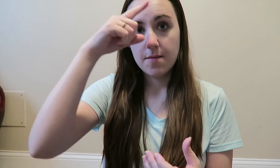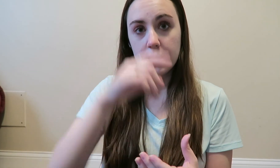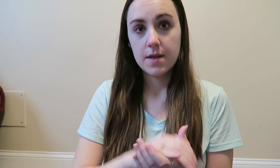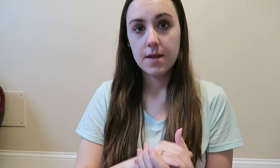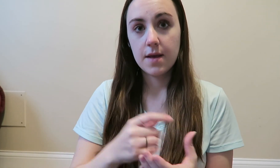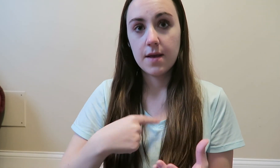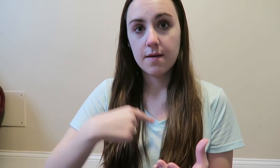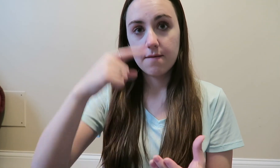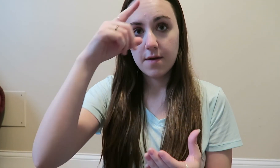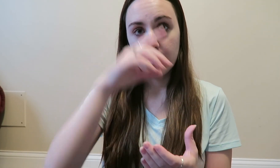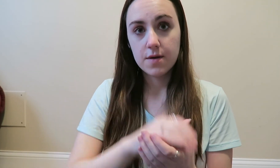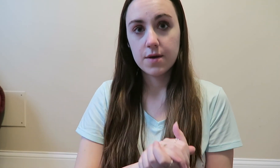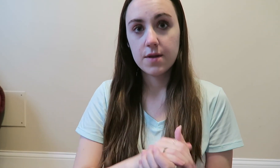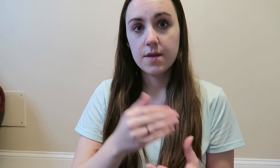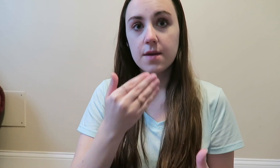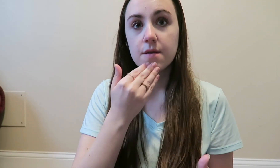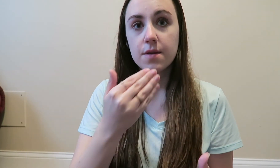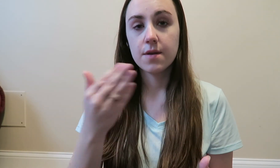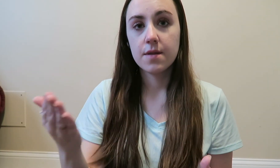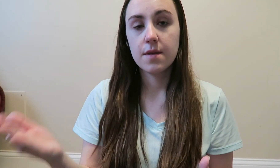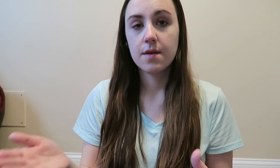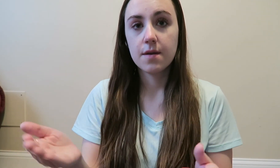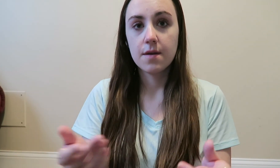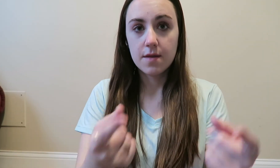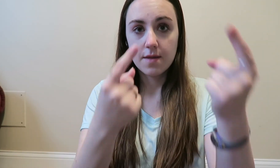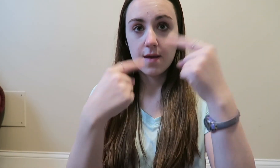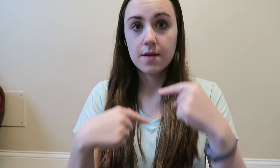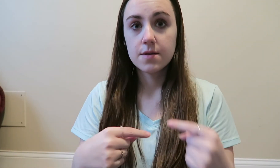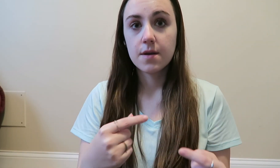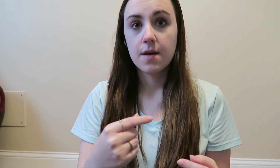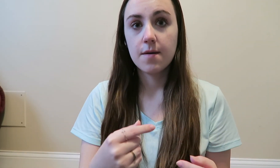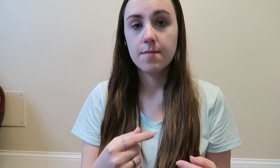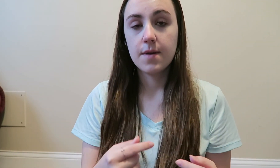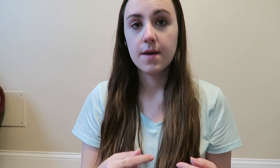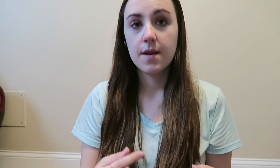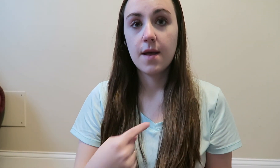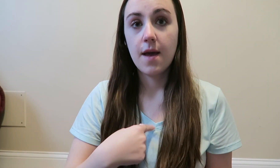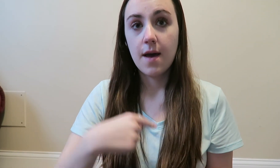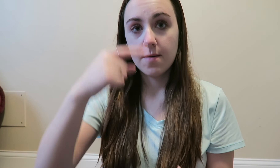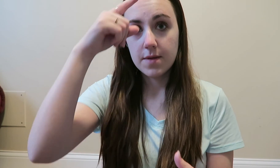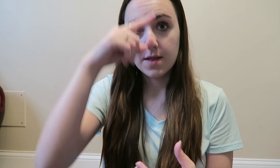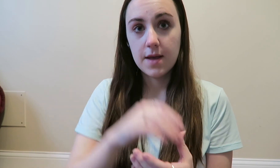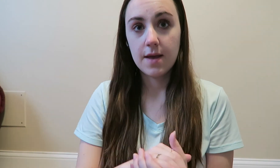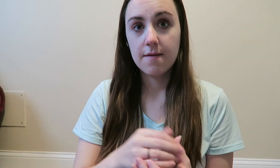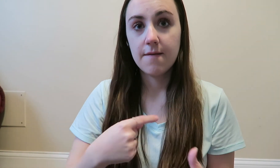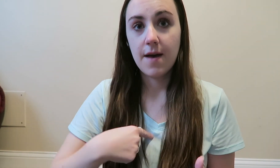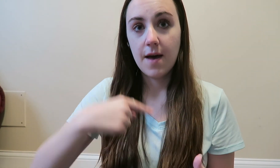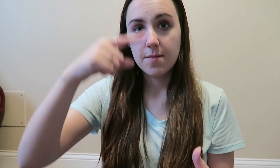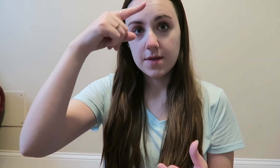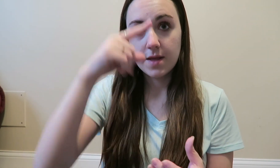believe Good things are coming, good things are coming I believe, I believe